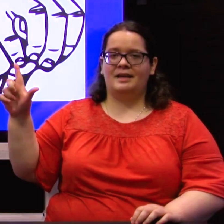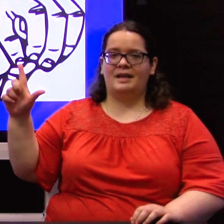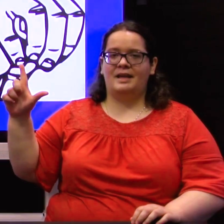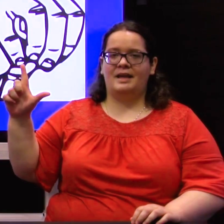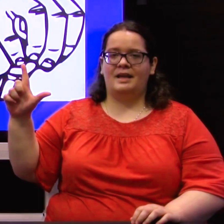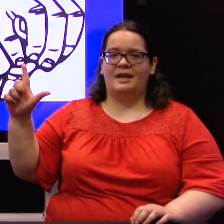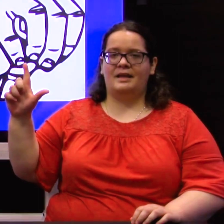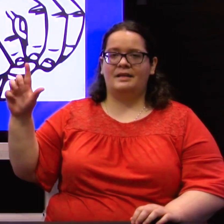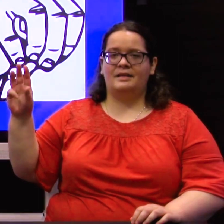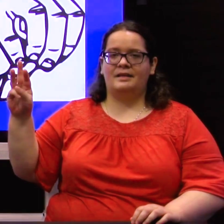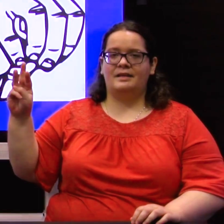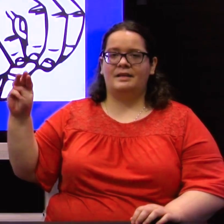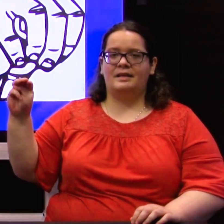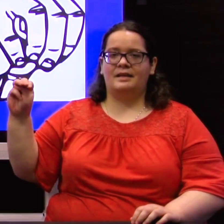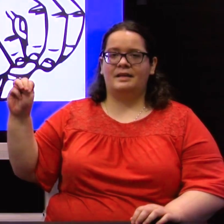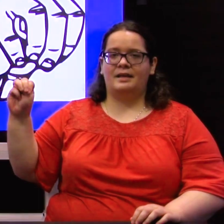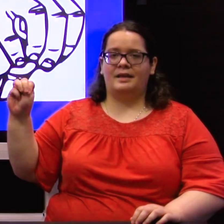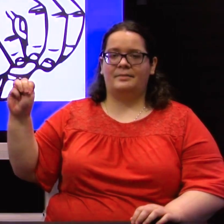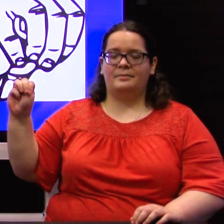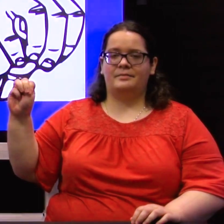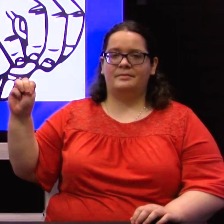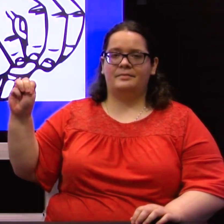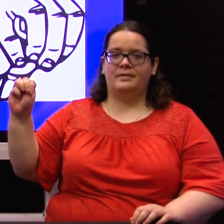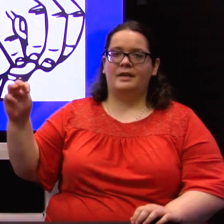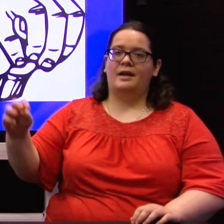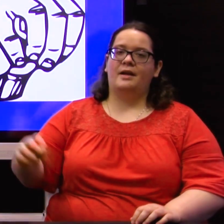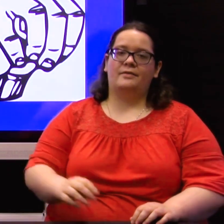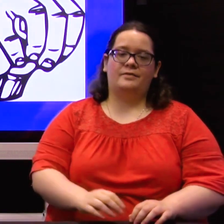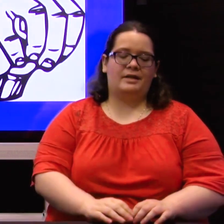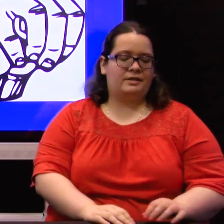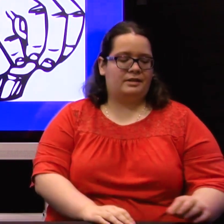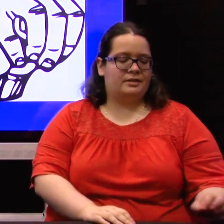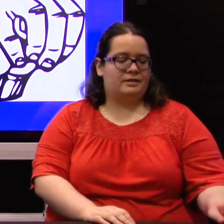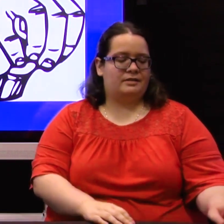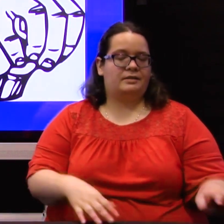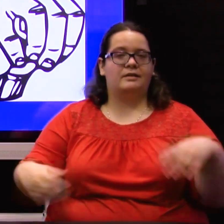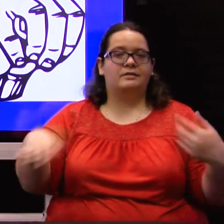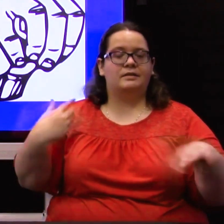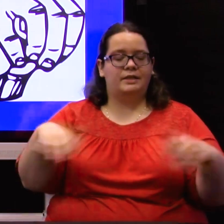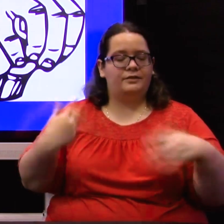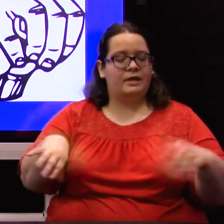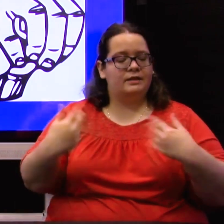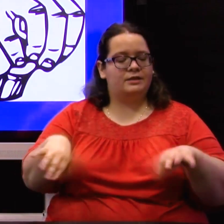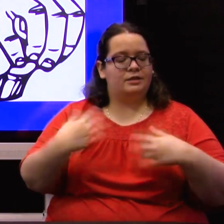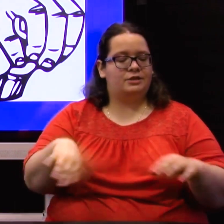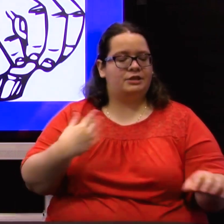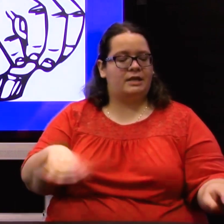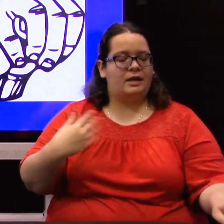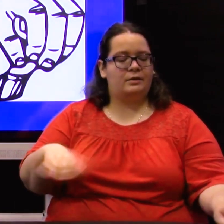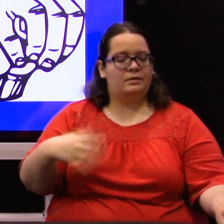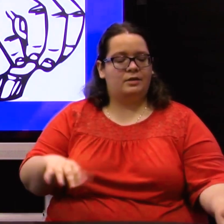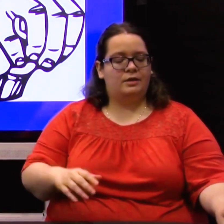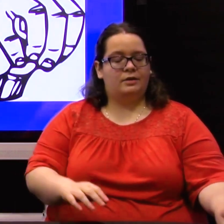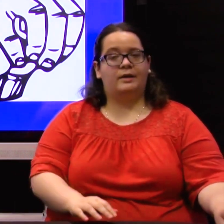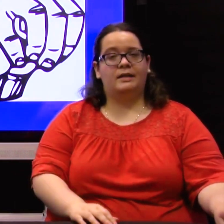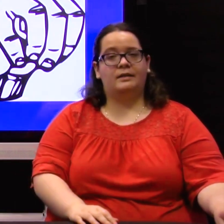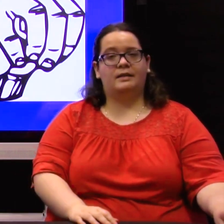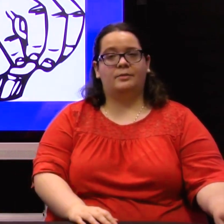L, M. Very good. Now, give your hands a good shakeout. Go ahead and let them